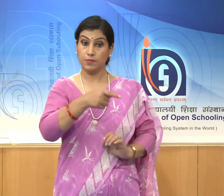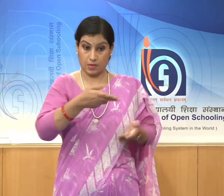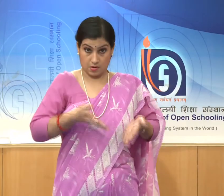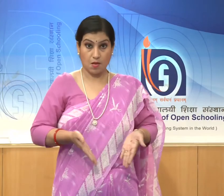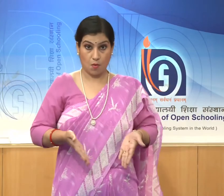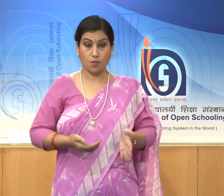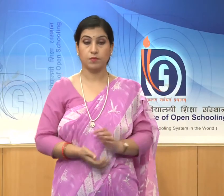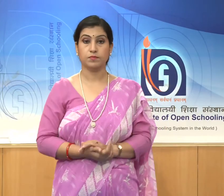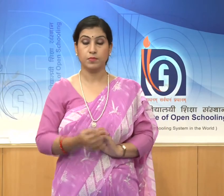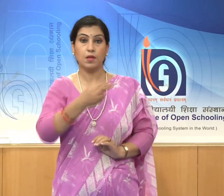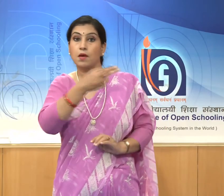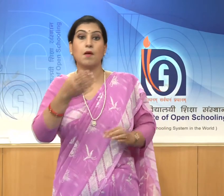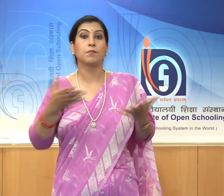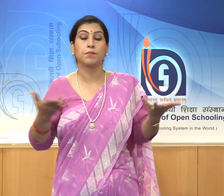called Halebid.